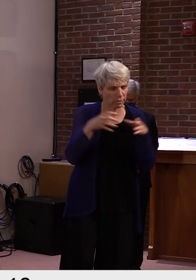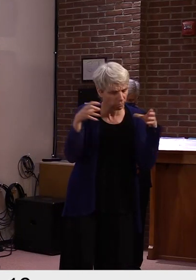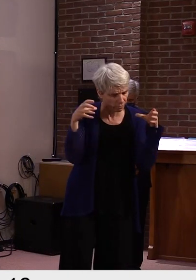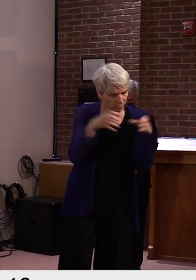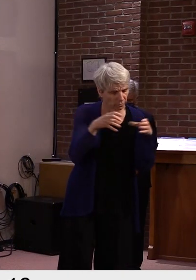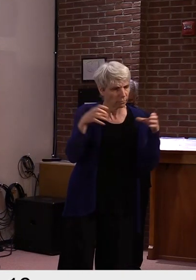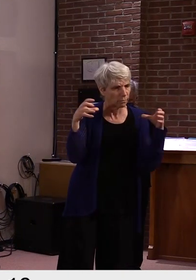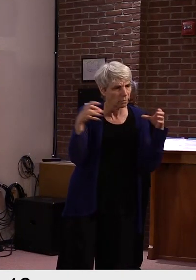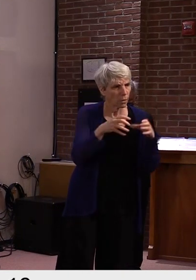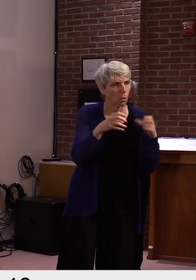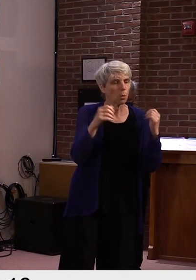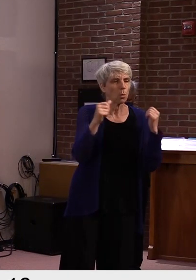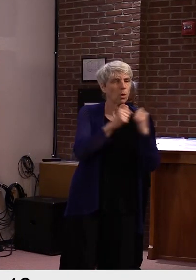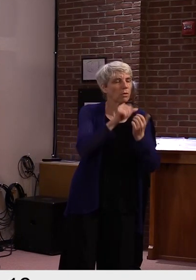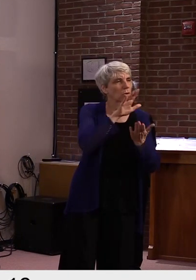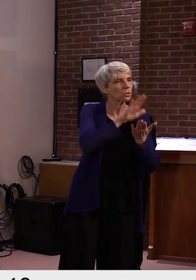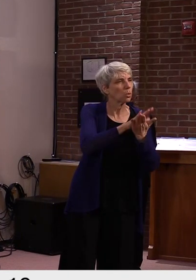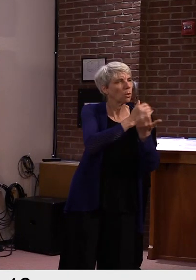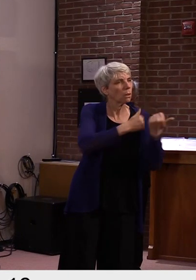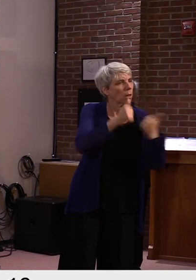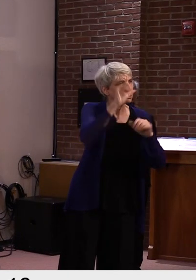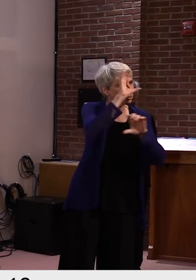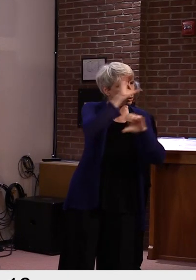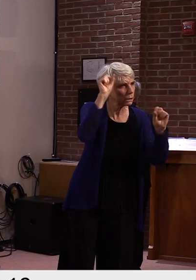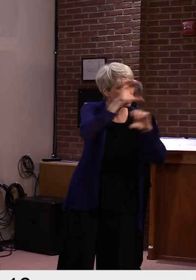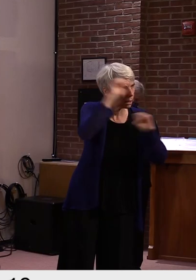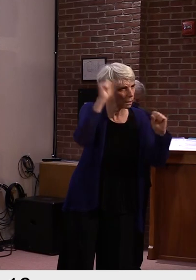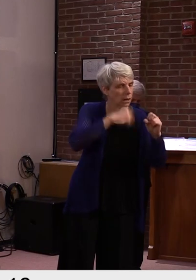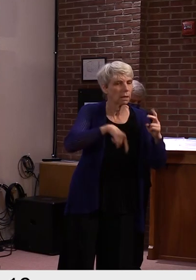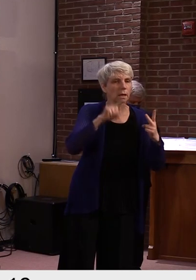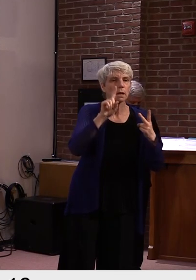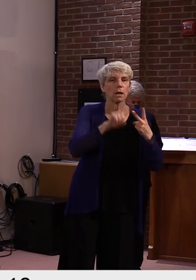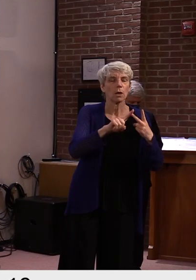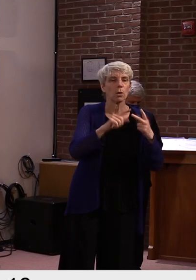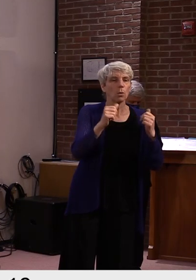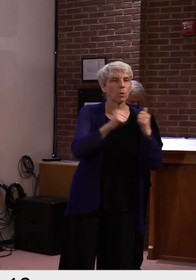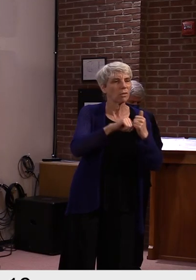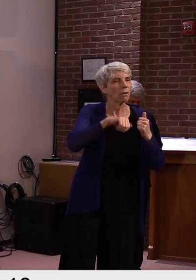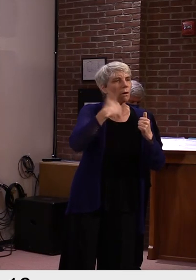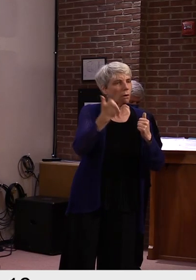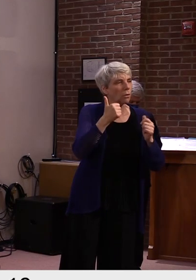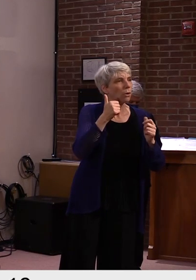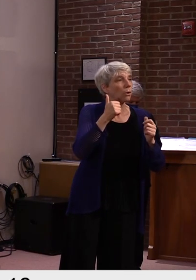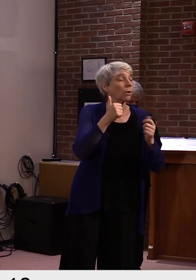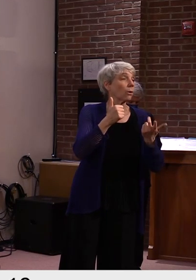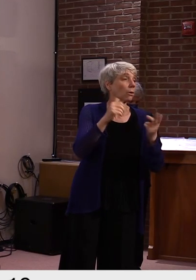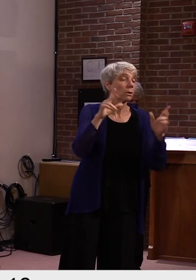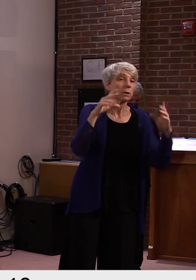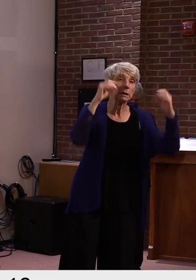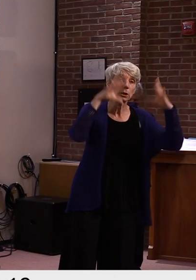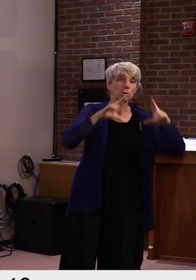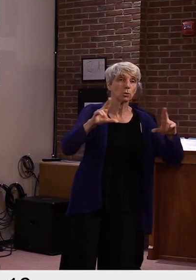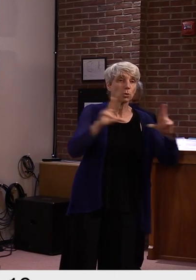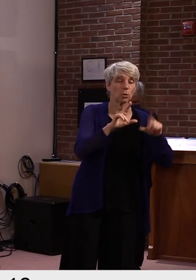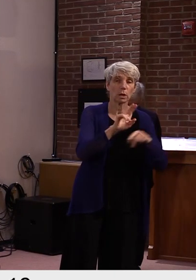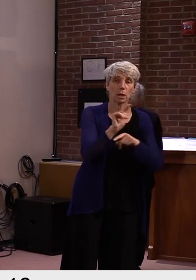superintendents but also with representatives weekly of the Vermont NEA, Superintendents